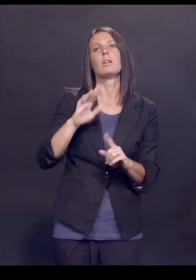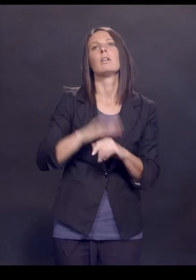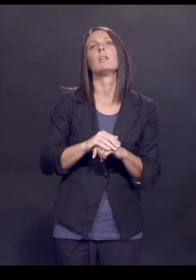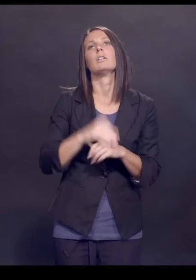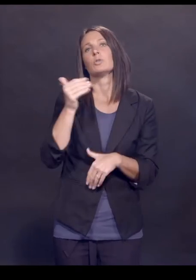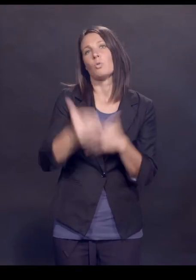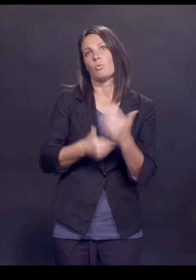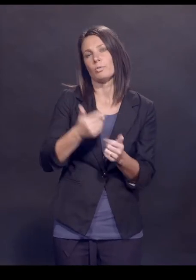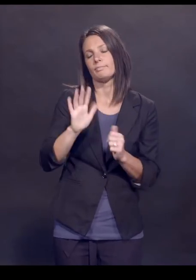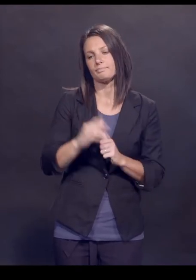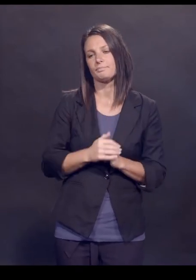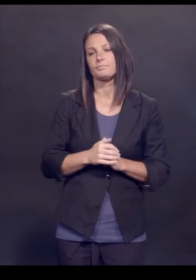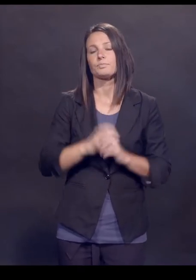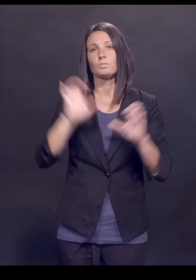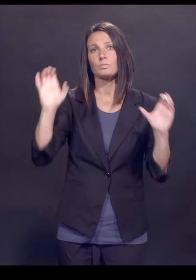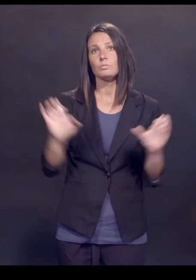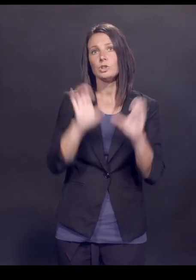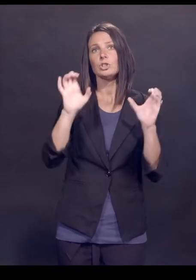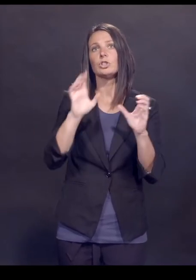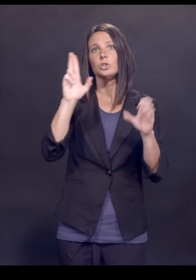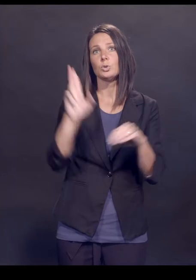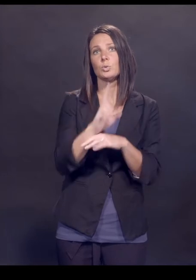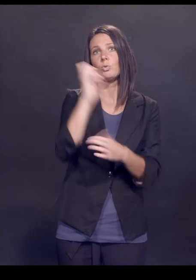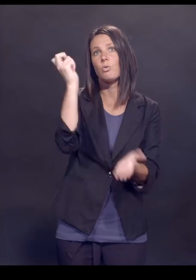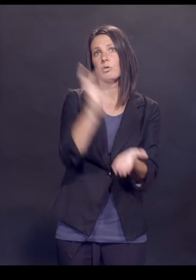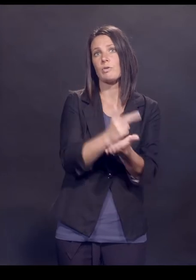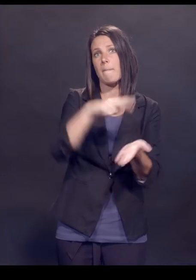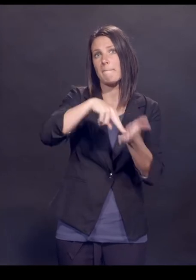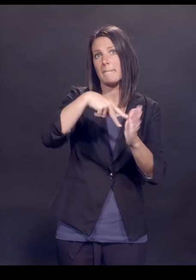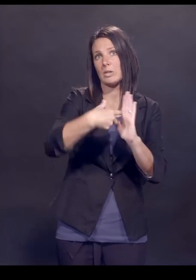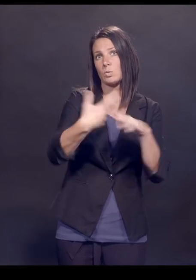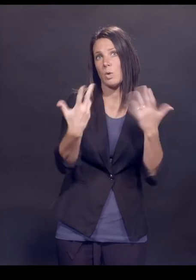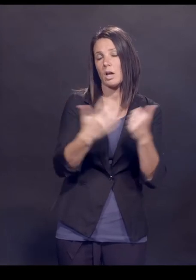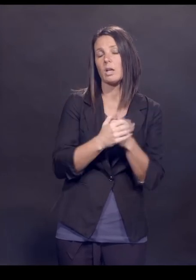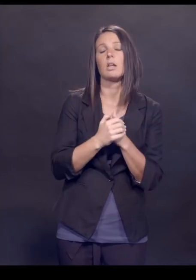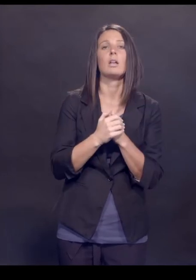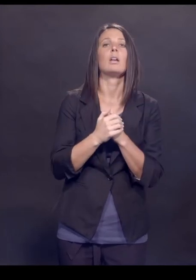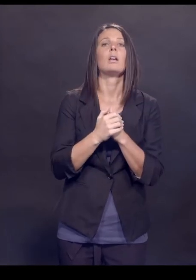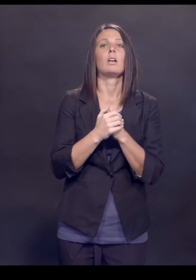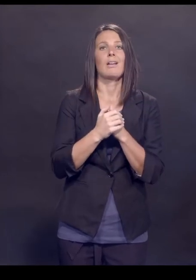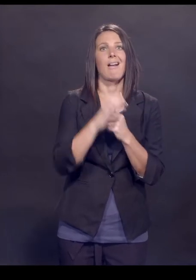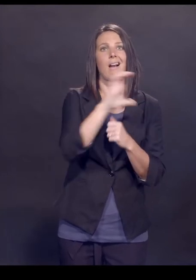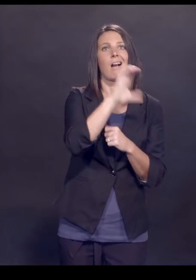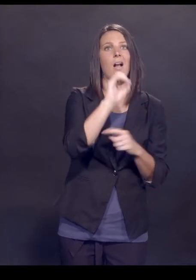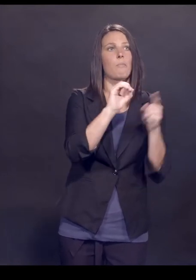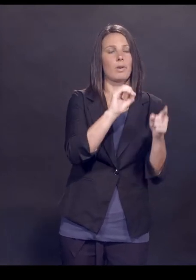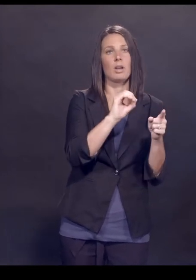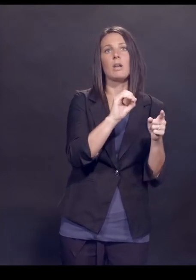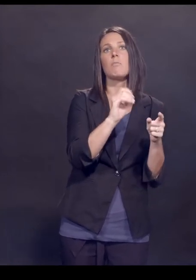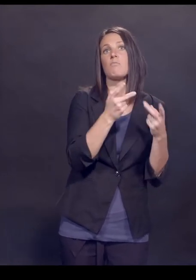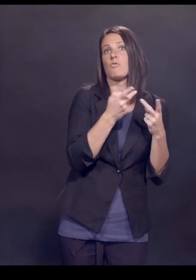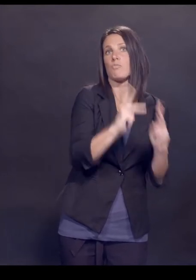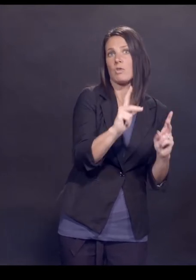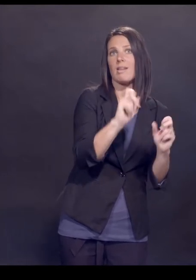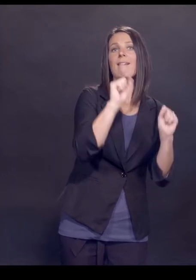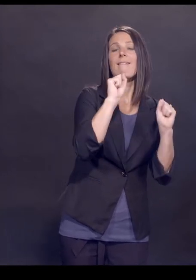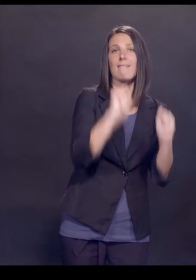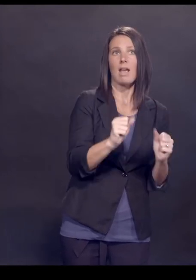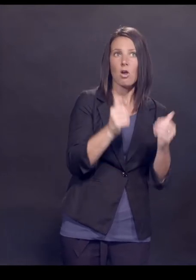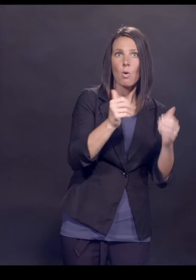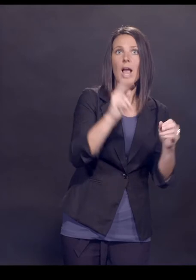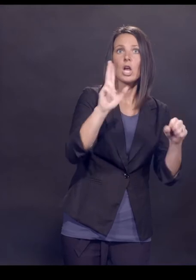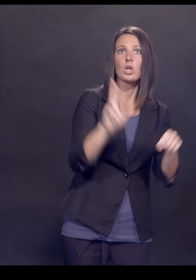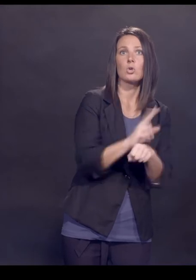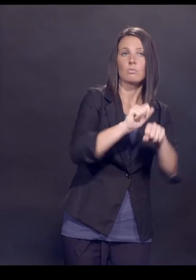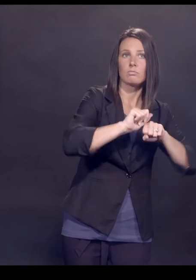go through that. What an emergency use authorization technically means is that a company is allowed to distribute a drug or a vaccine